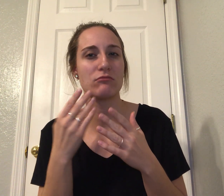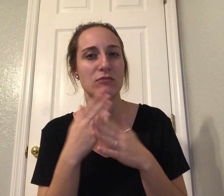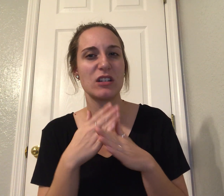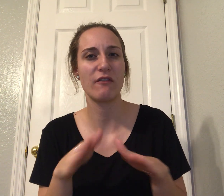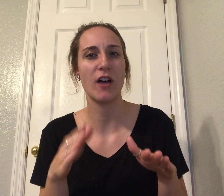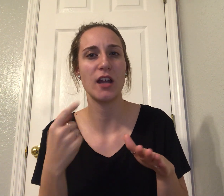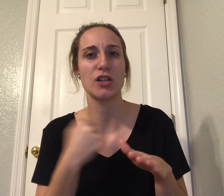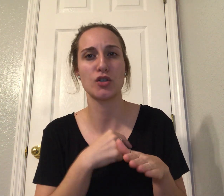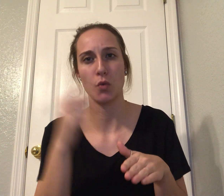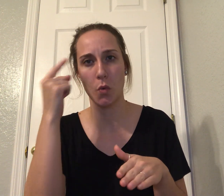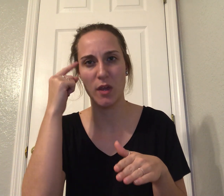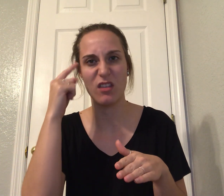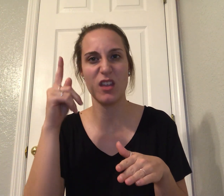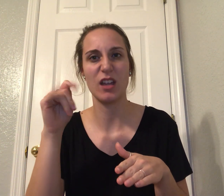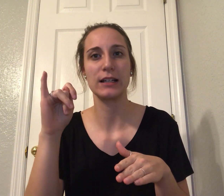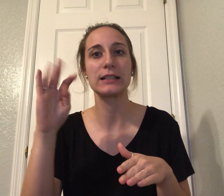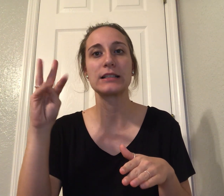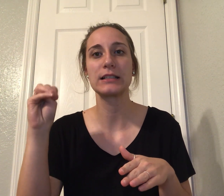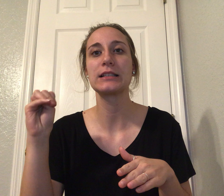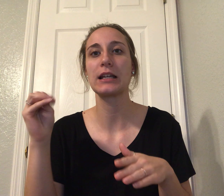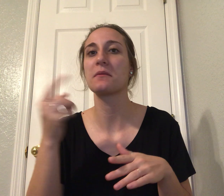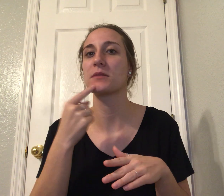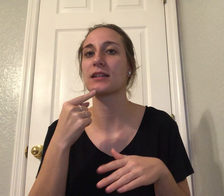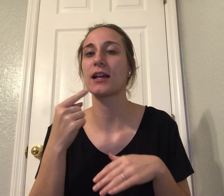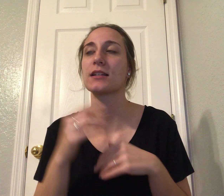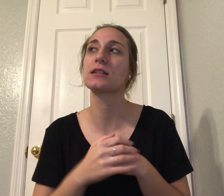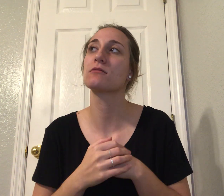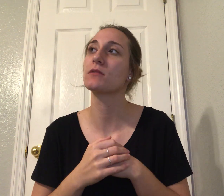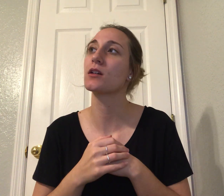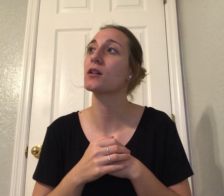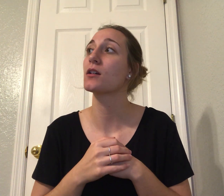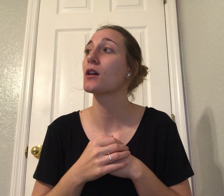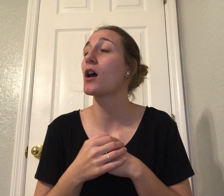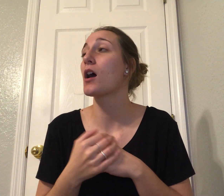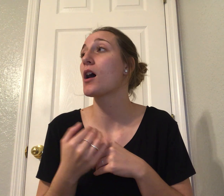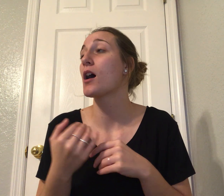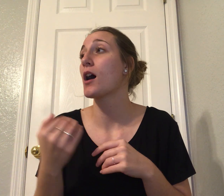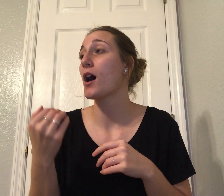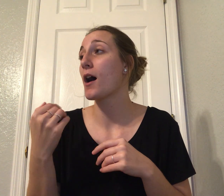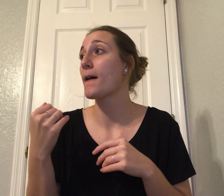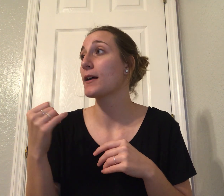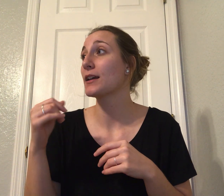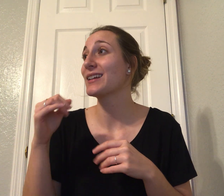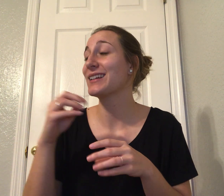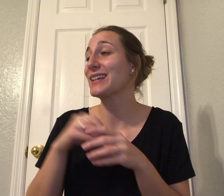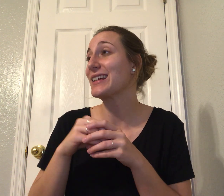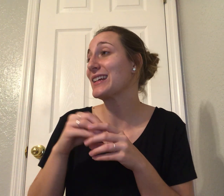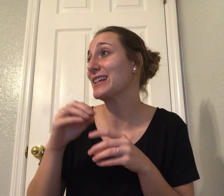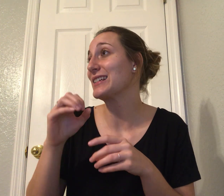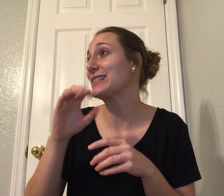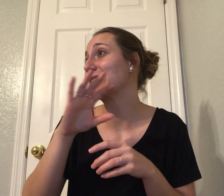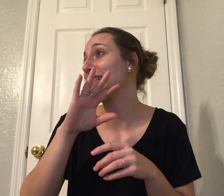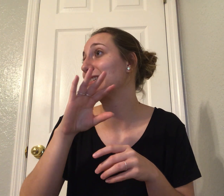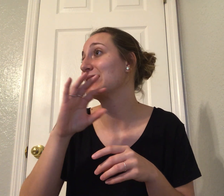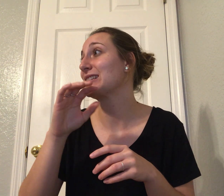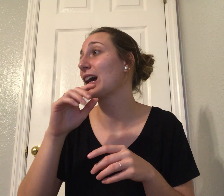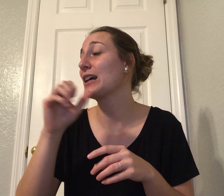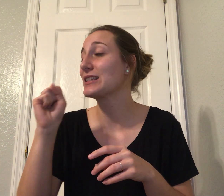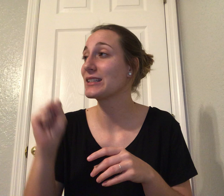levels of violence that I've seen in Northern Ireland or South Africa or Central America in Bosnia? I really don't think so. But that's